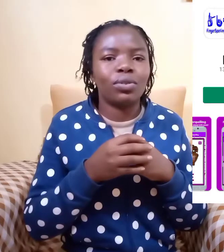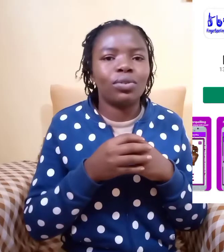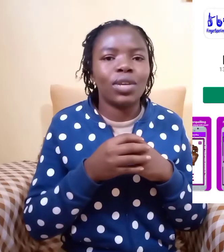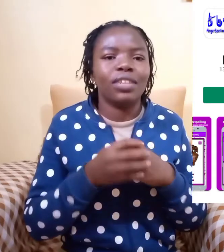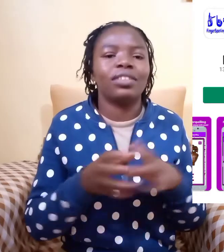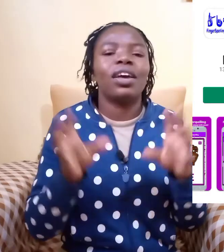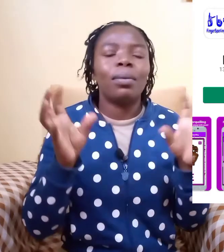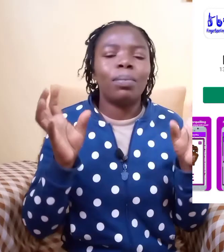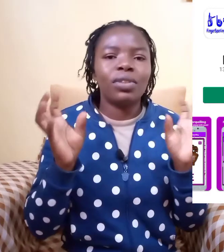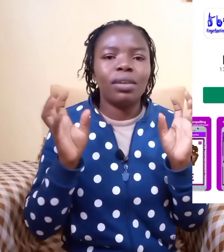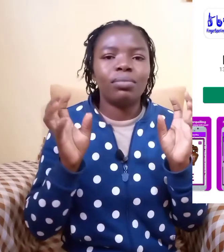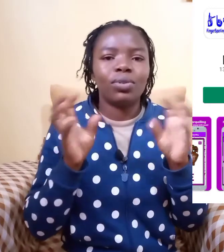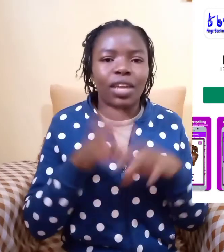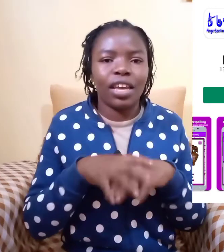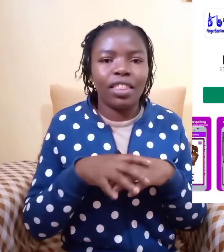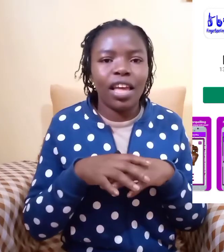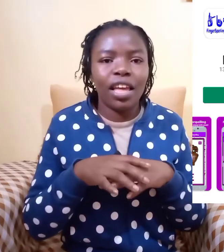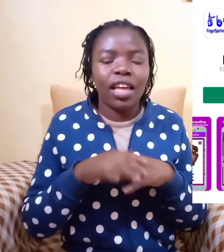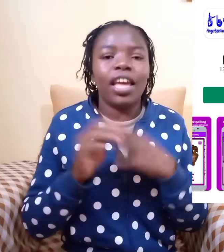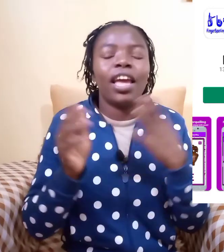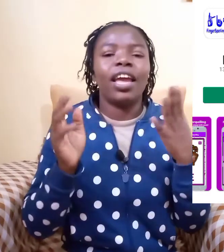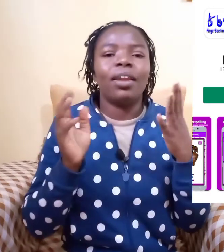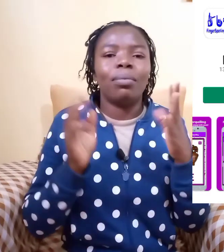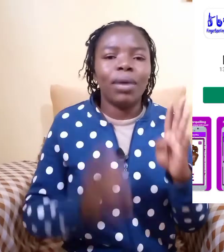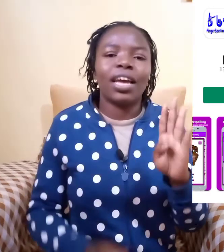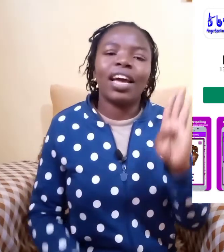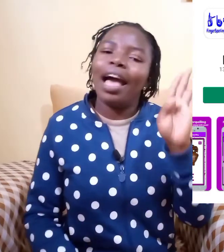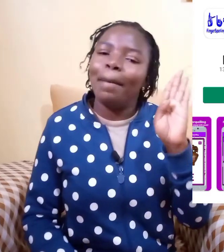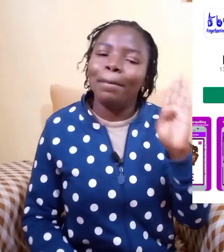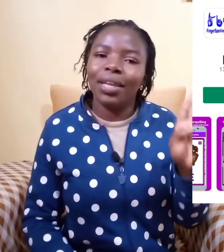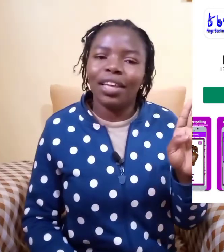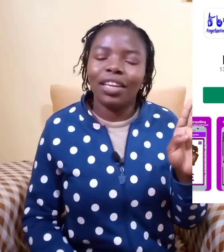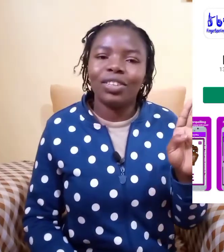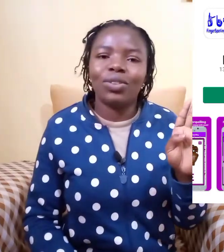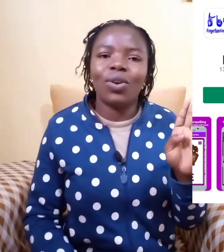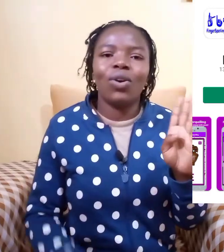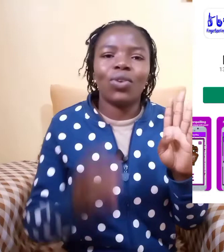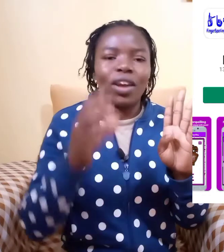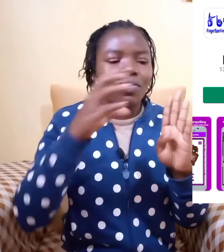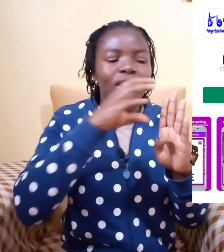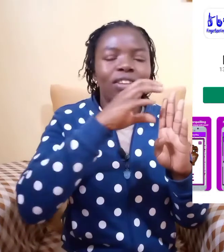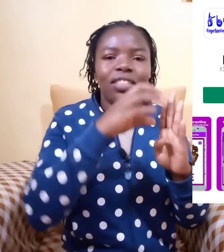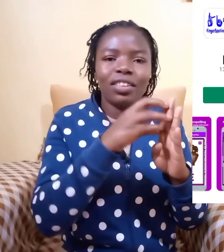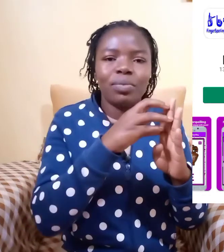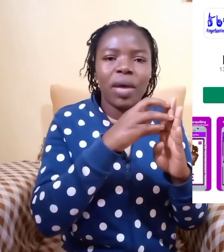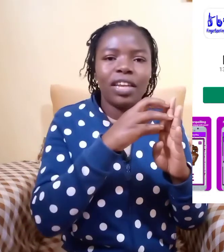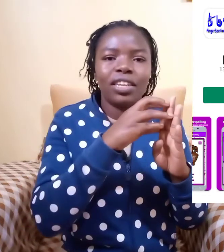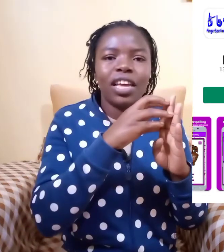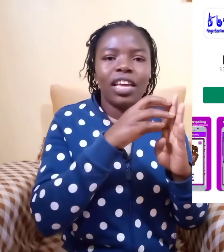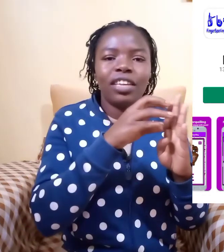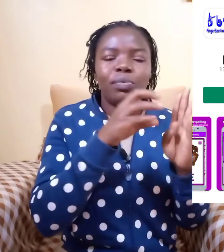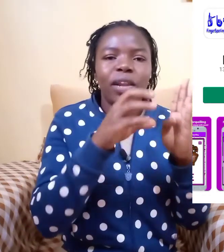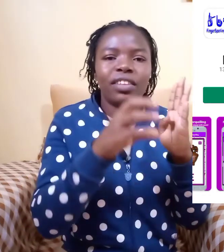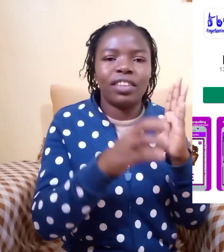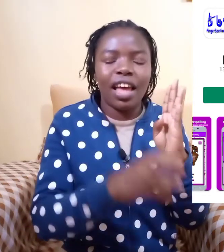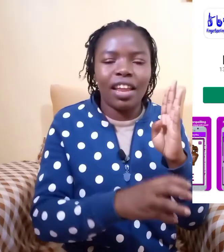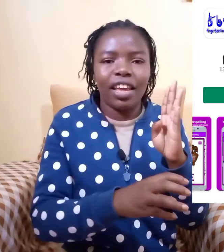to do is put them together and make a b so you can find this part is placed under